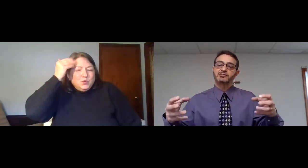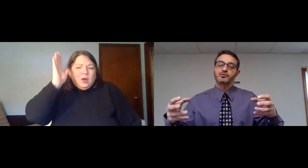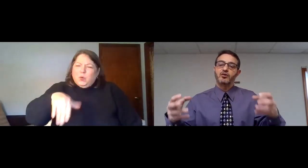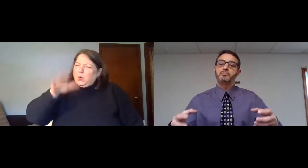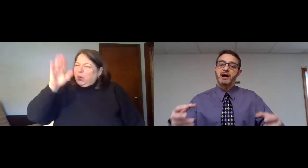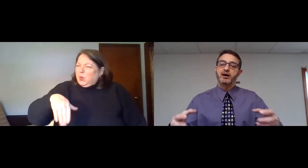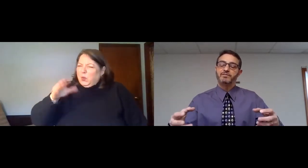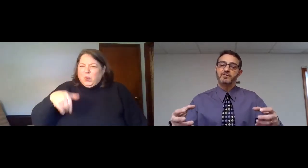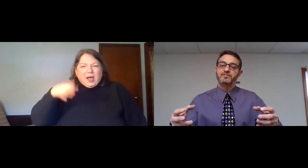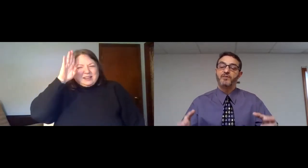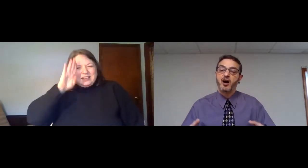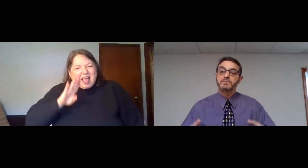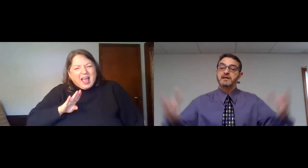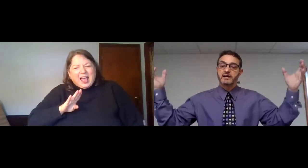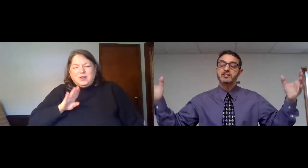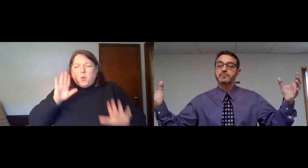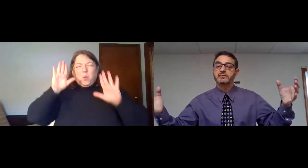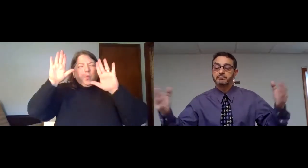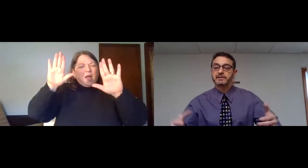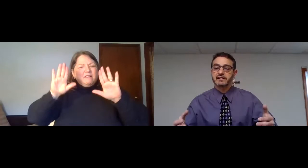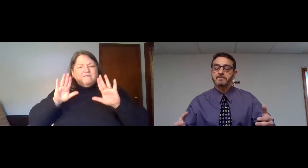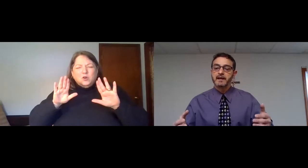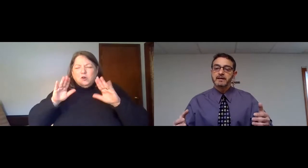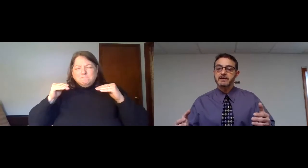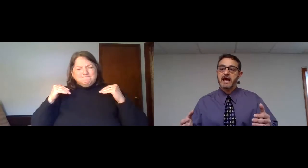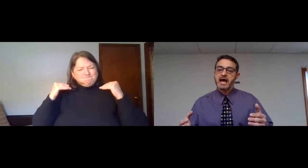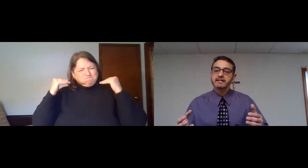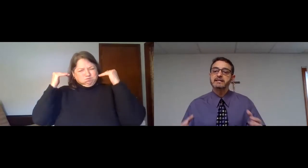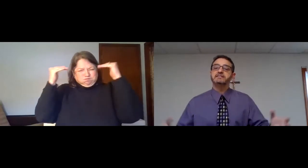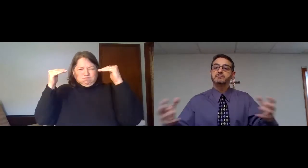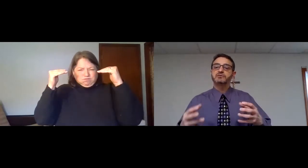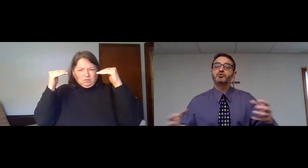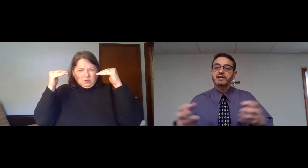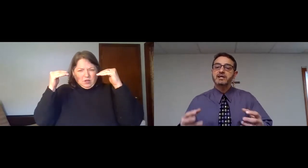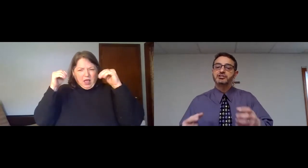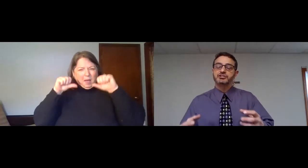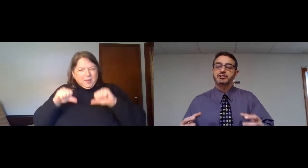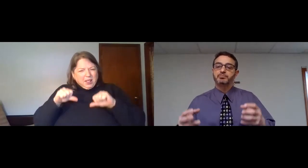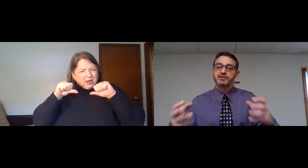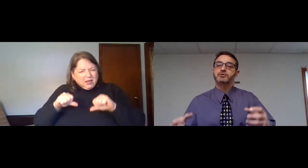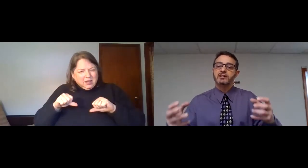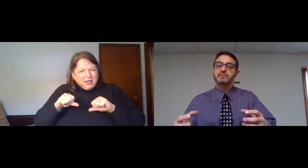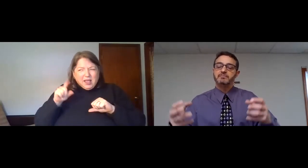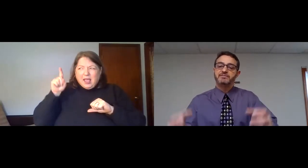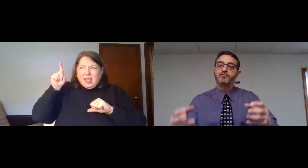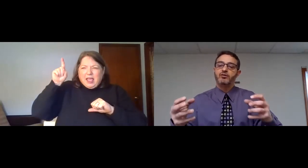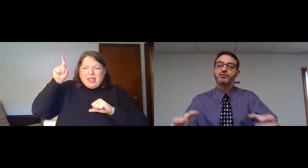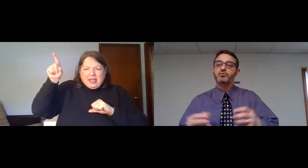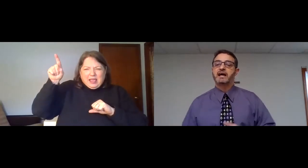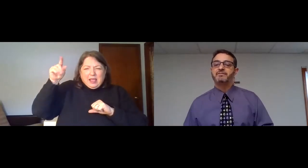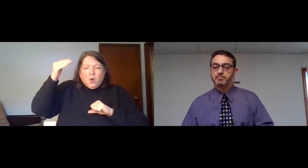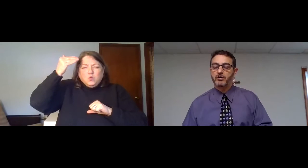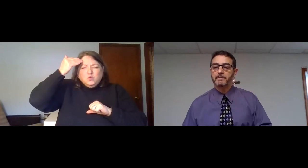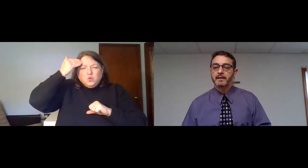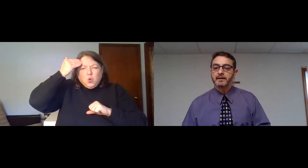supernatural or powerful, far beyond human ability, he had an intimate relationship with you and me before